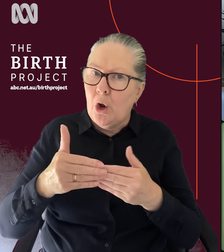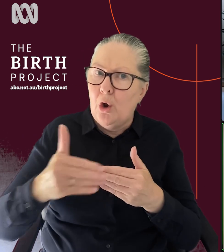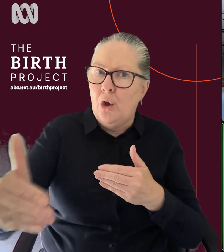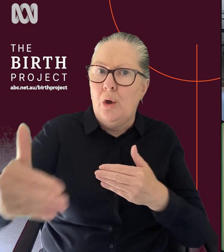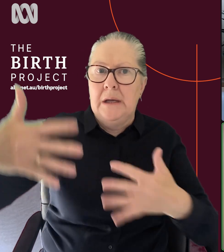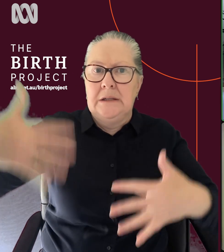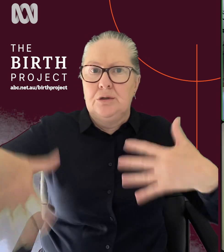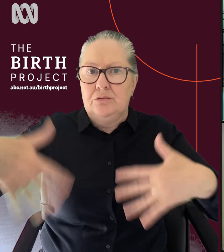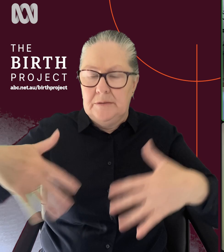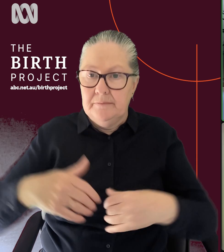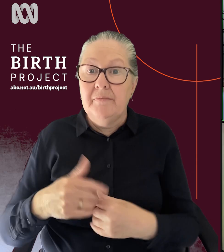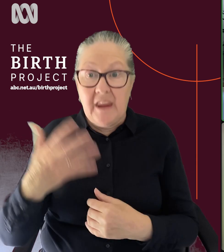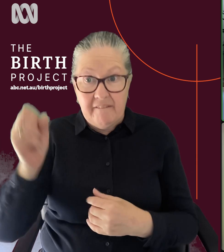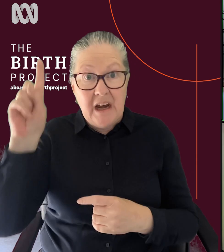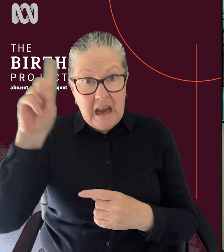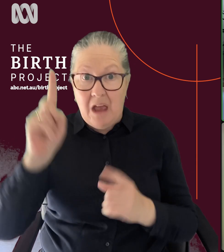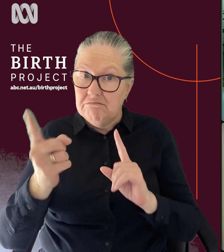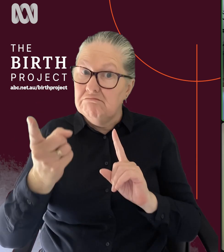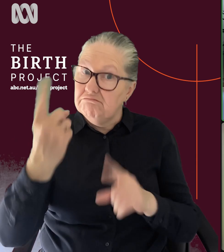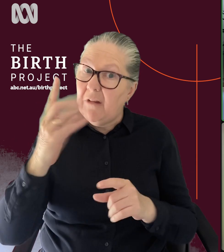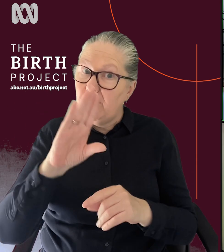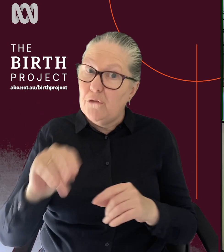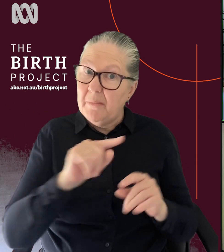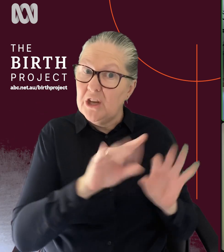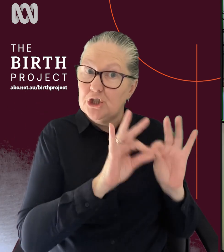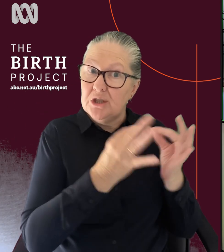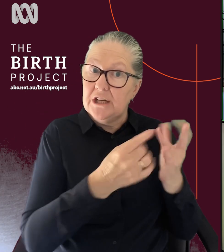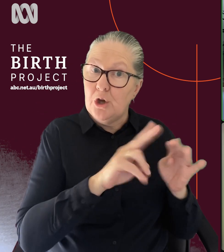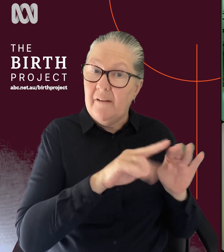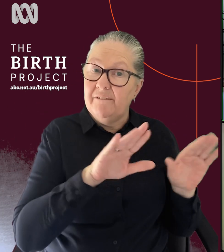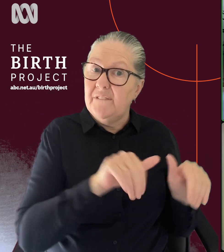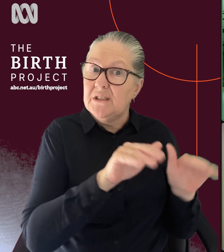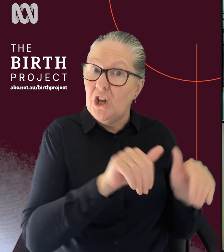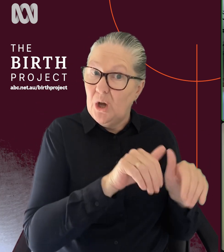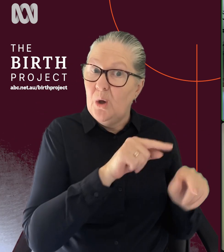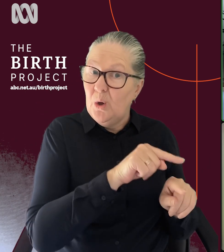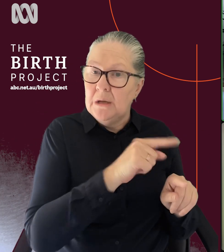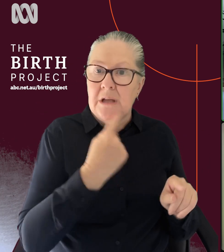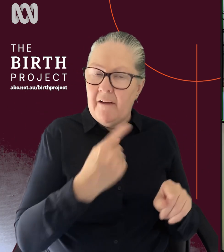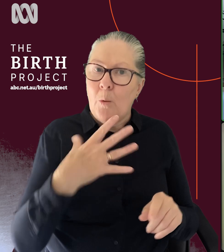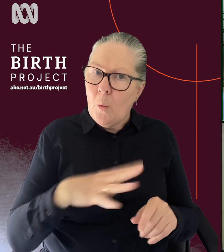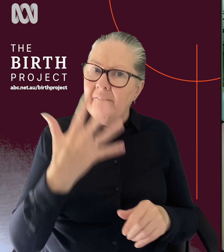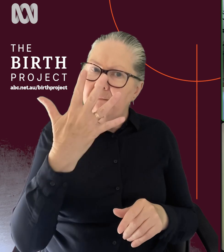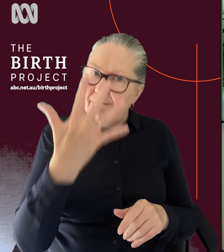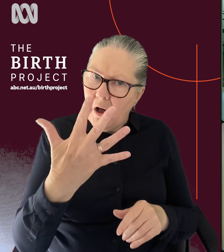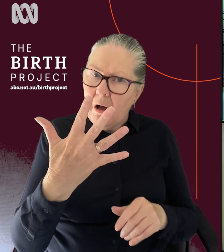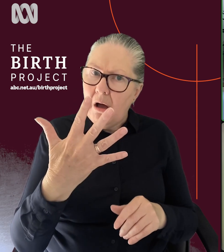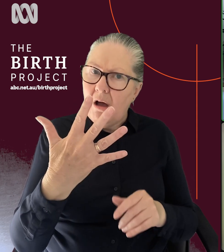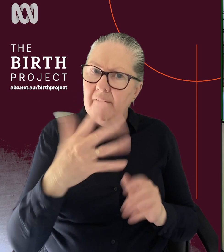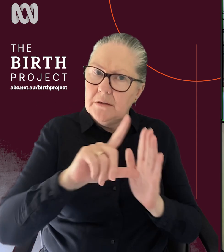There is a call from the Australian Physios Association as well for, um, you know, five Medicare subsidized trips to